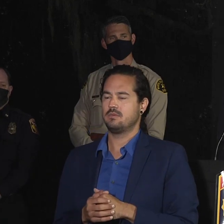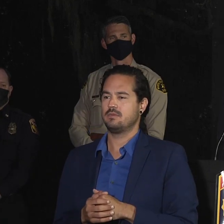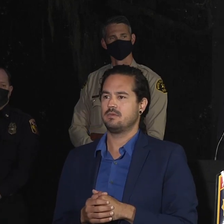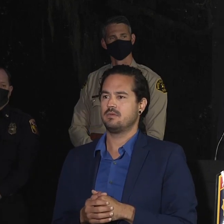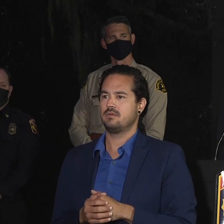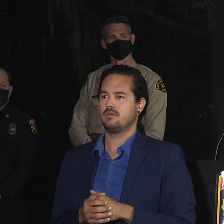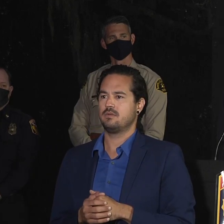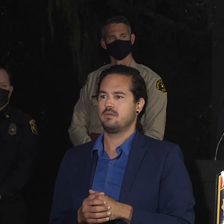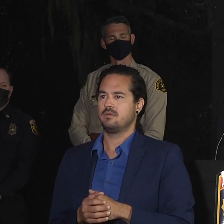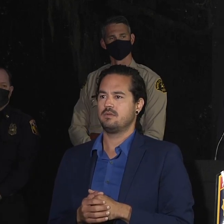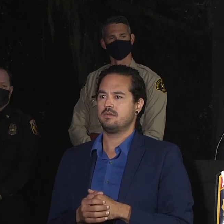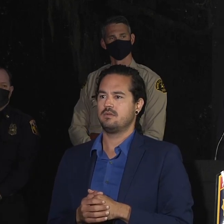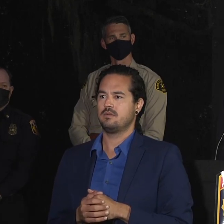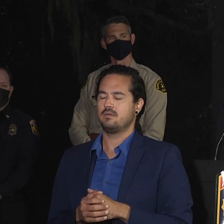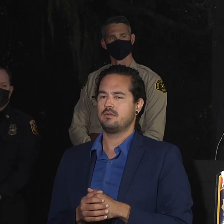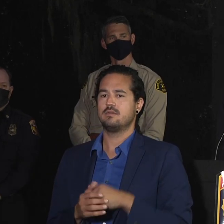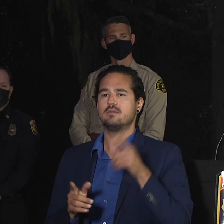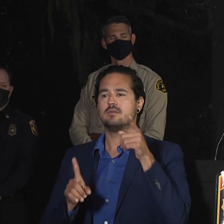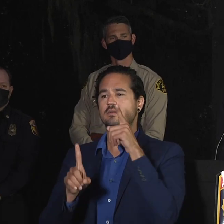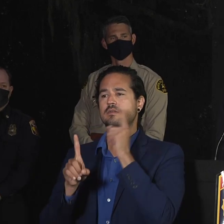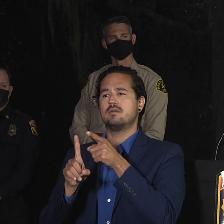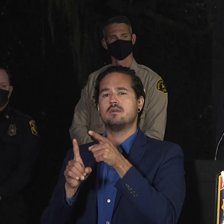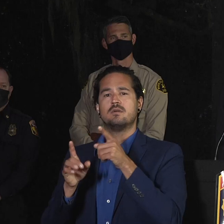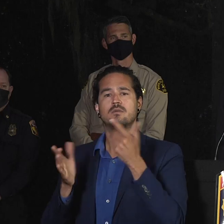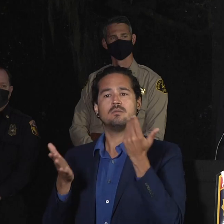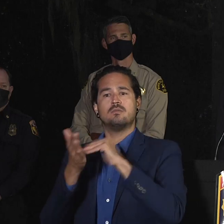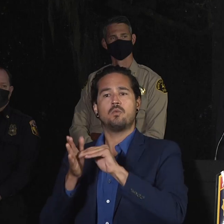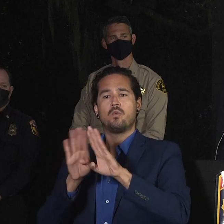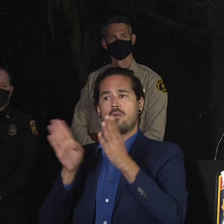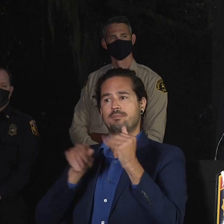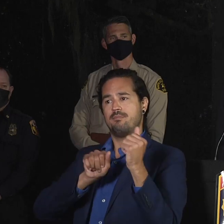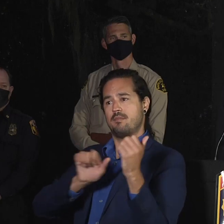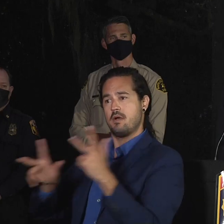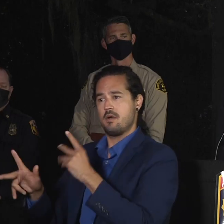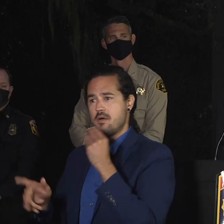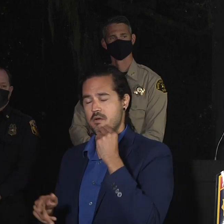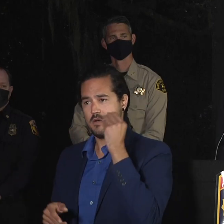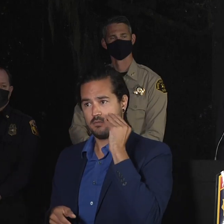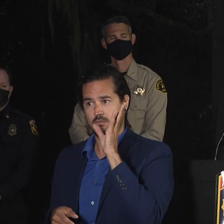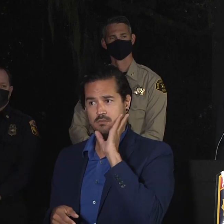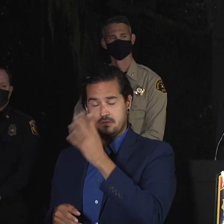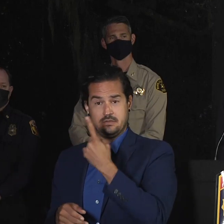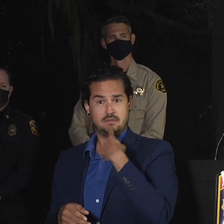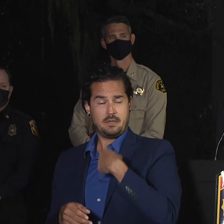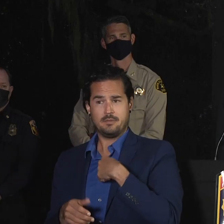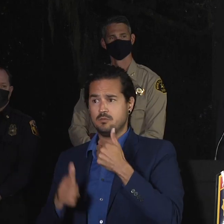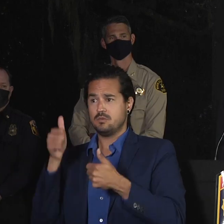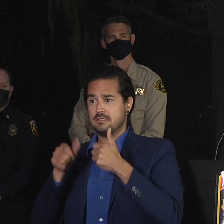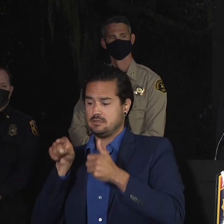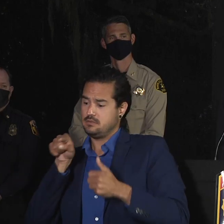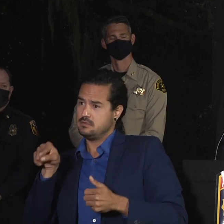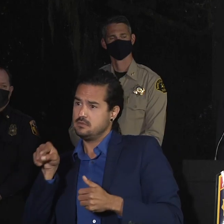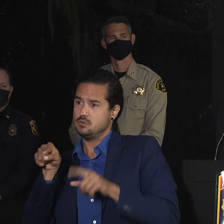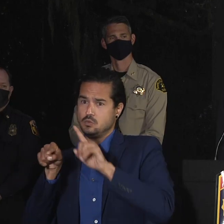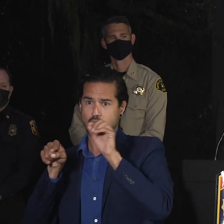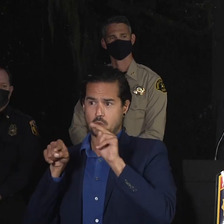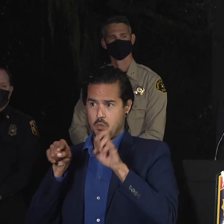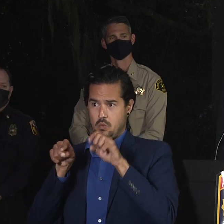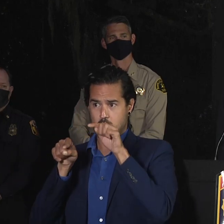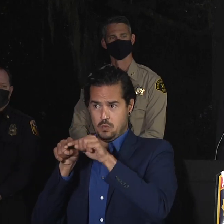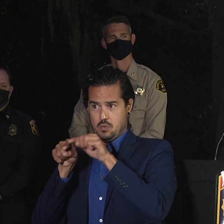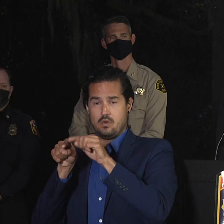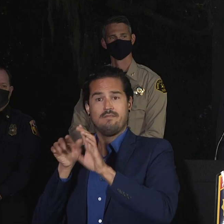distinguishing the difference between a resident in one zone that's been the evacuation's been lifted